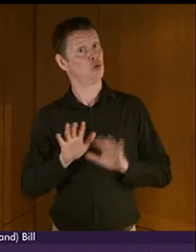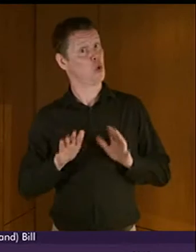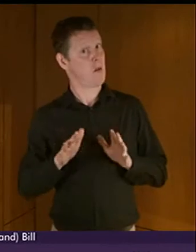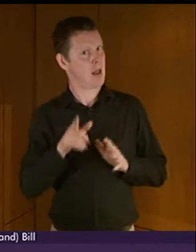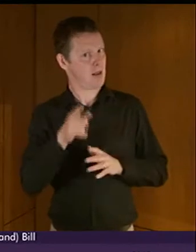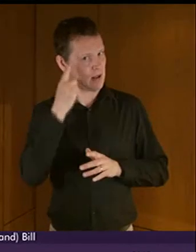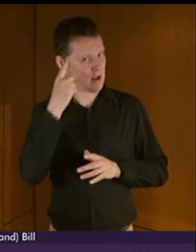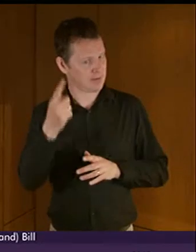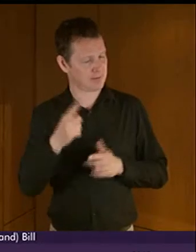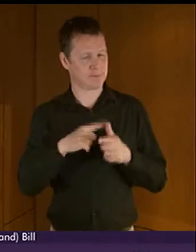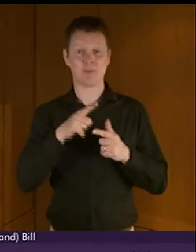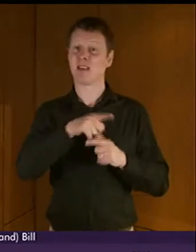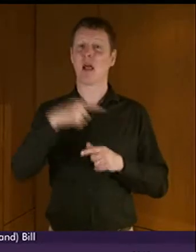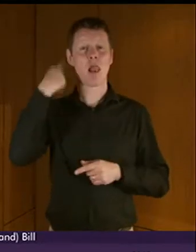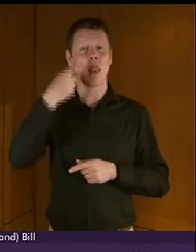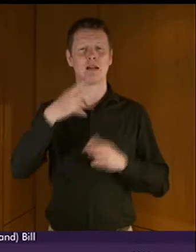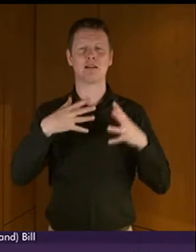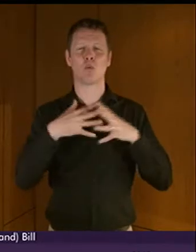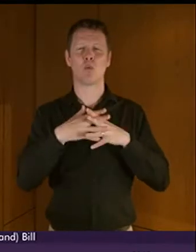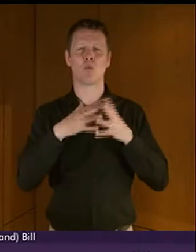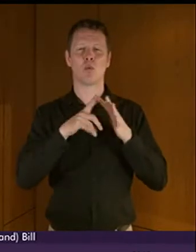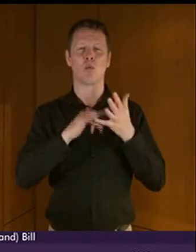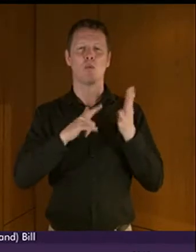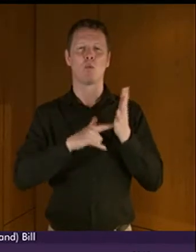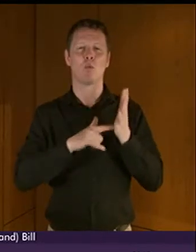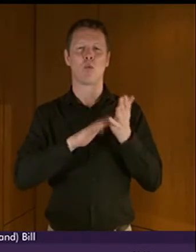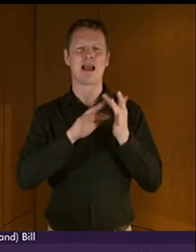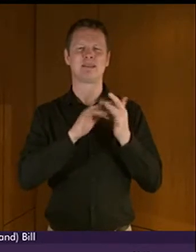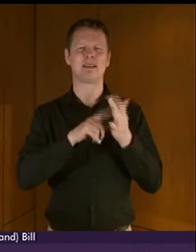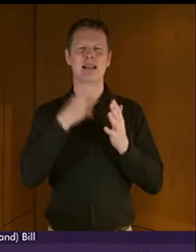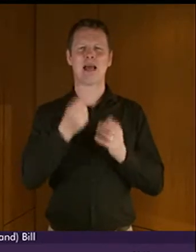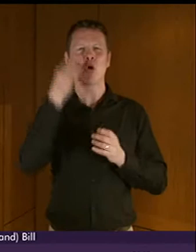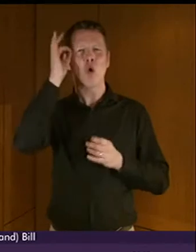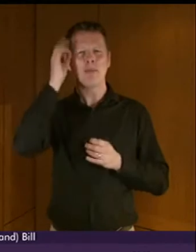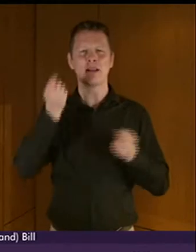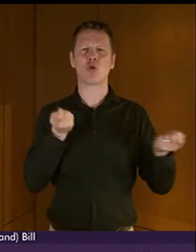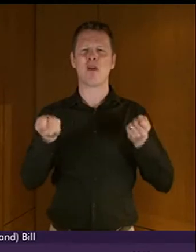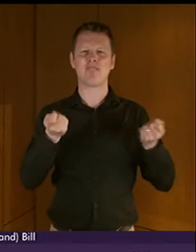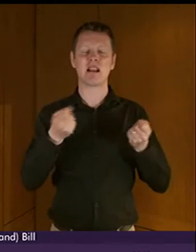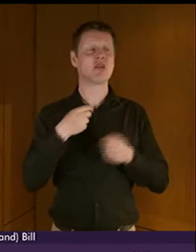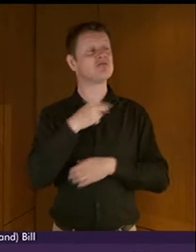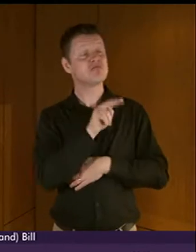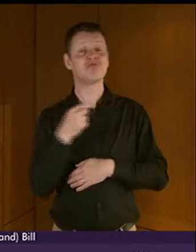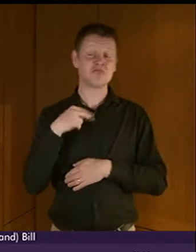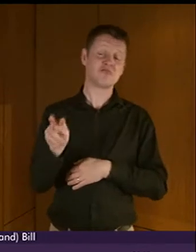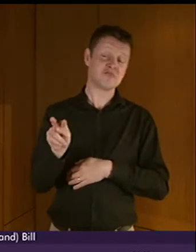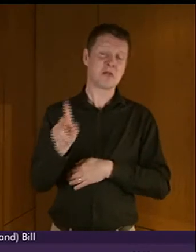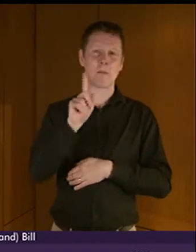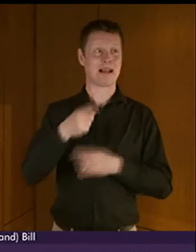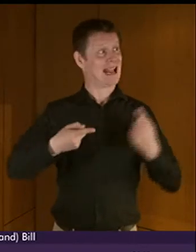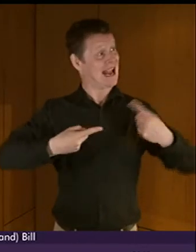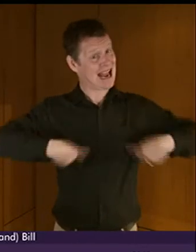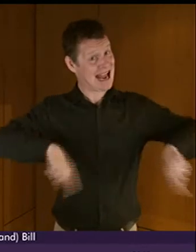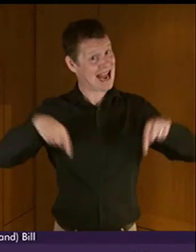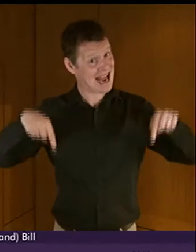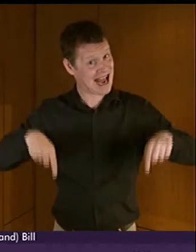looking at what Westminster have done in electing committee conveners. But I think what we do, and can show others, is the access there